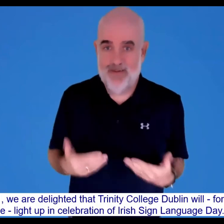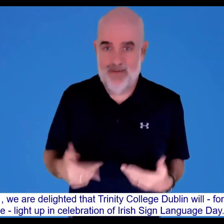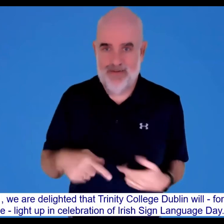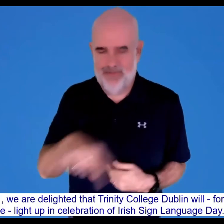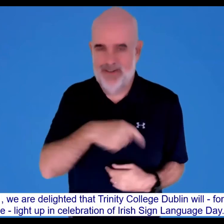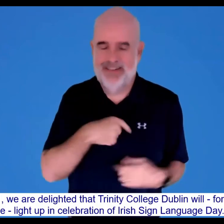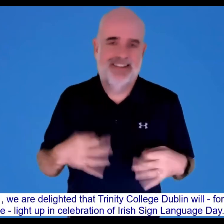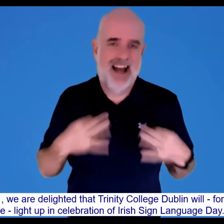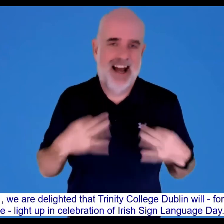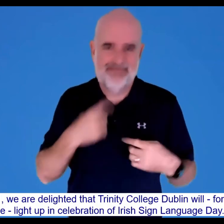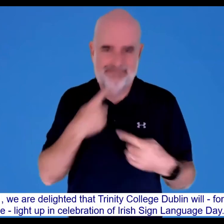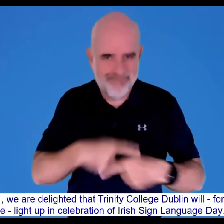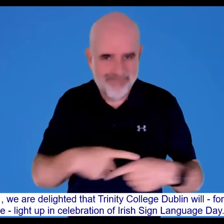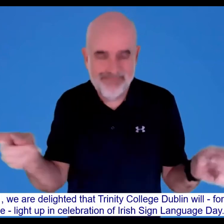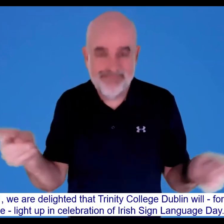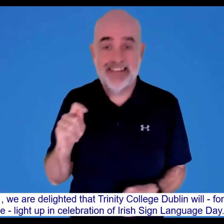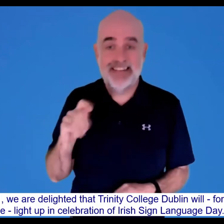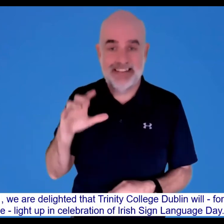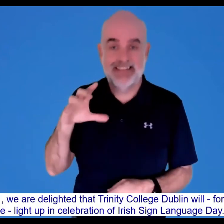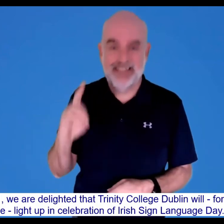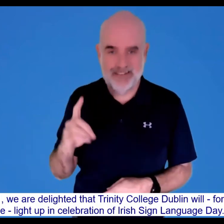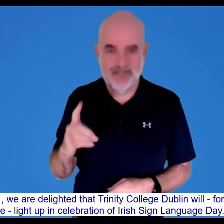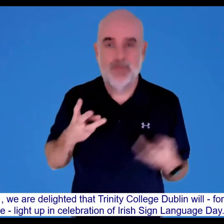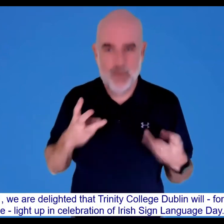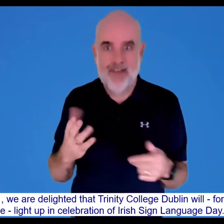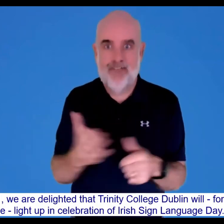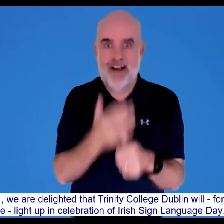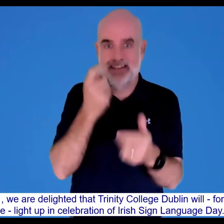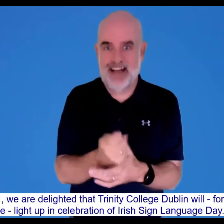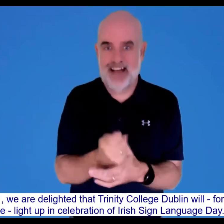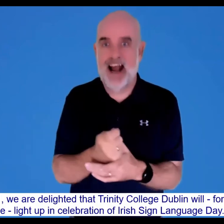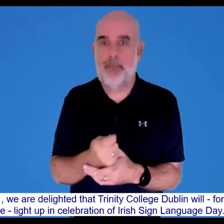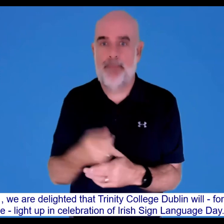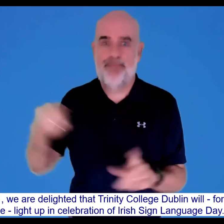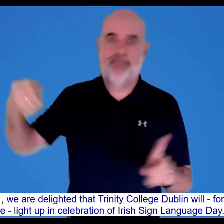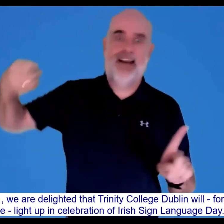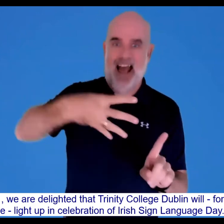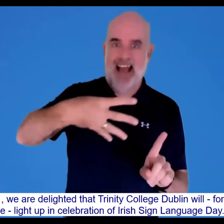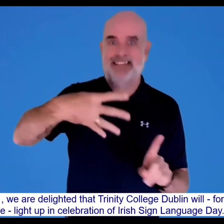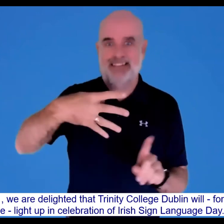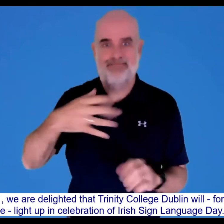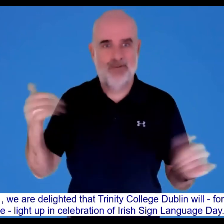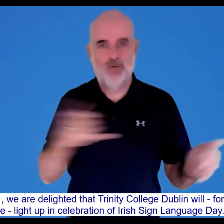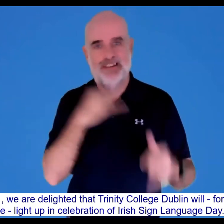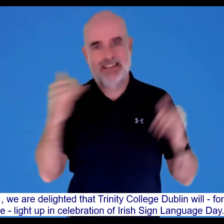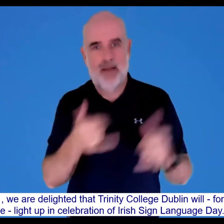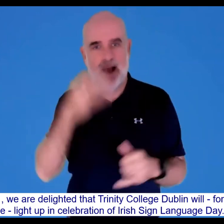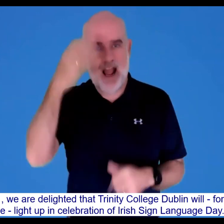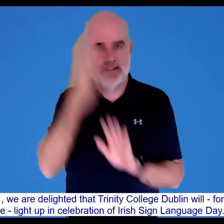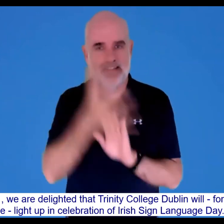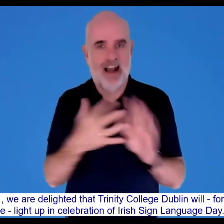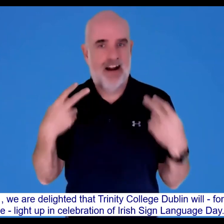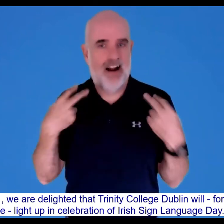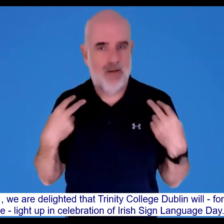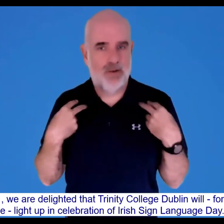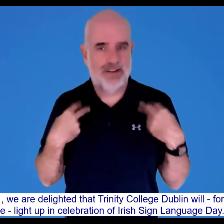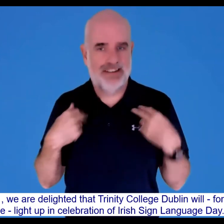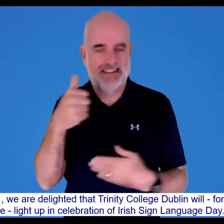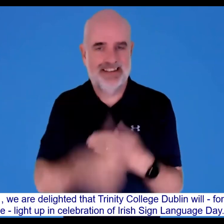In 2021, we are delighted that Trinity College Dublin will, for the first time, light up in